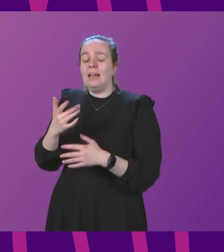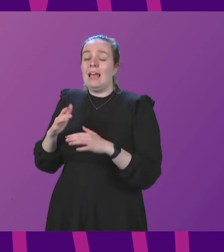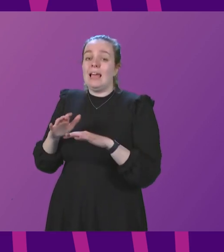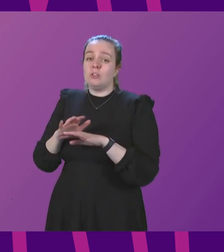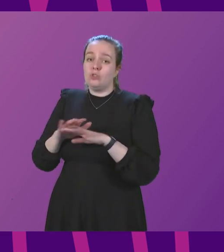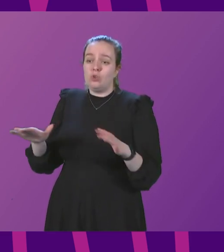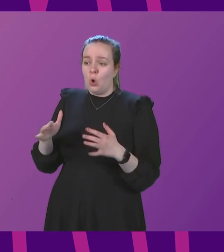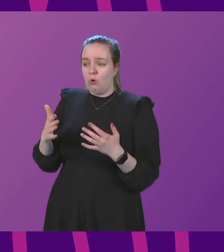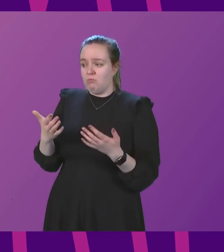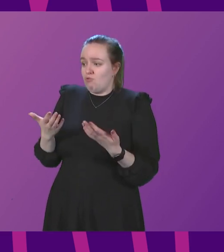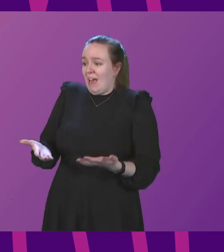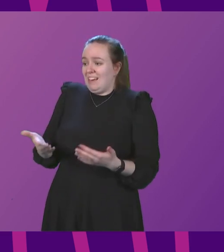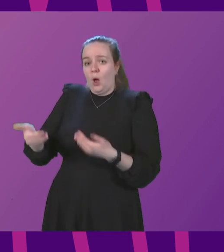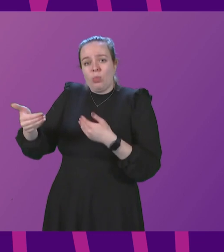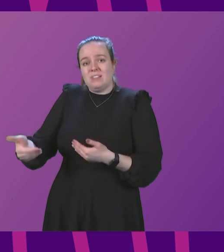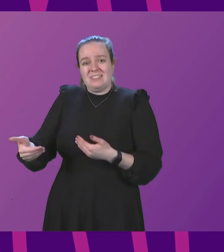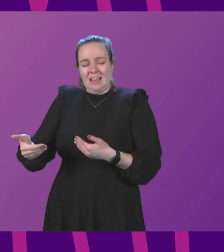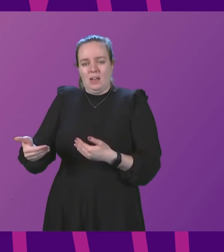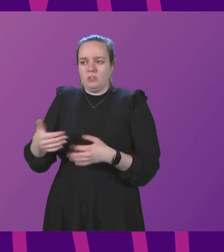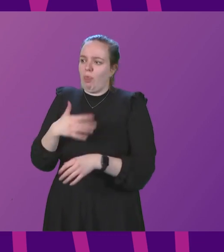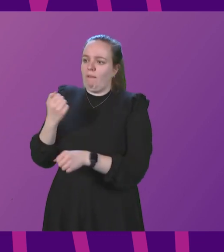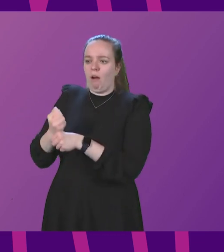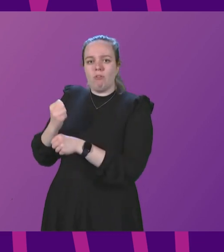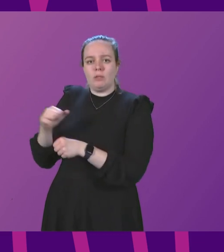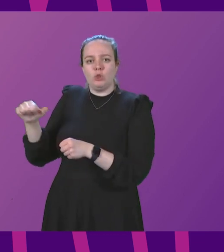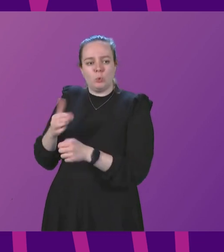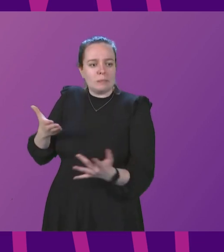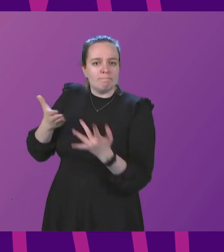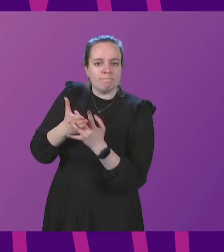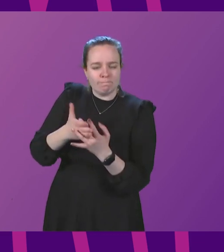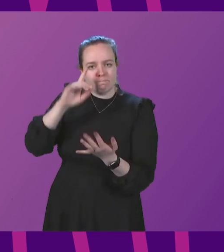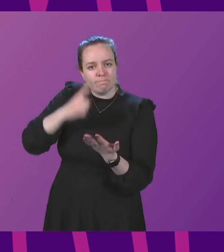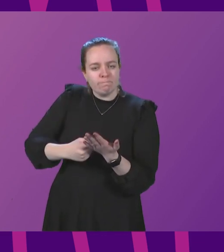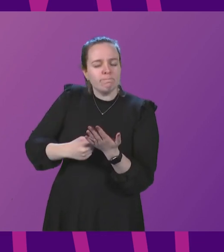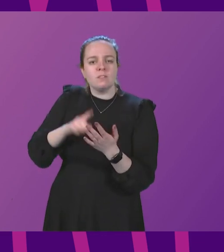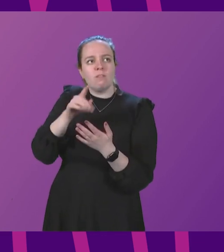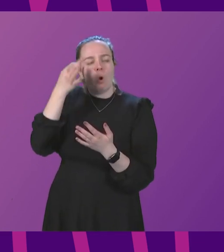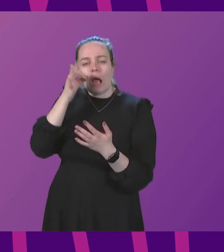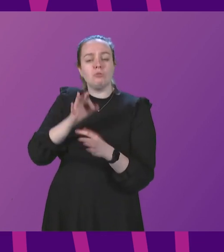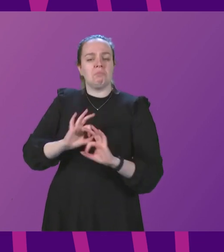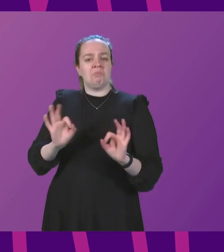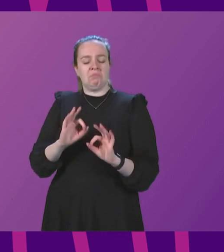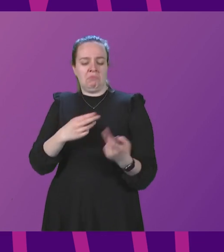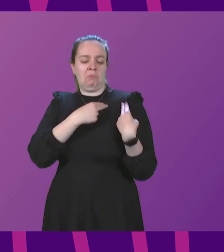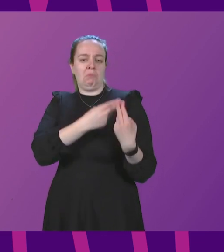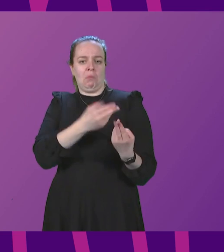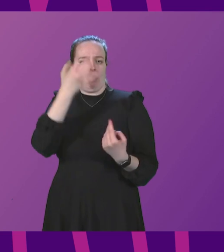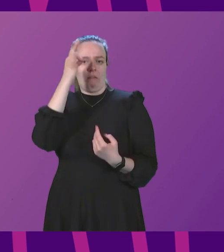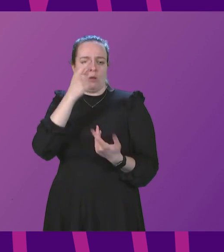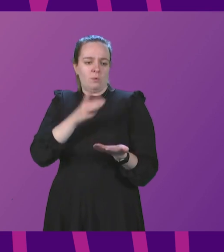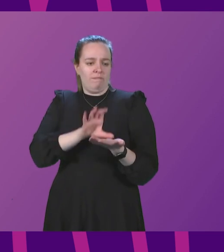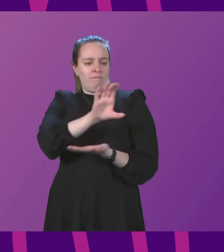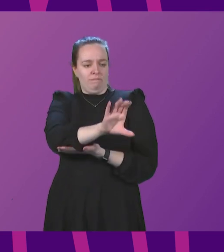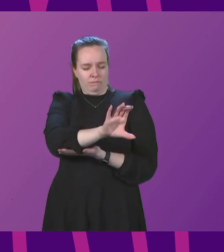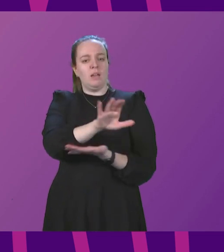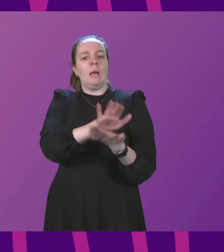given the stage we're at for the government to step in and make those decisions for councils we have given councils the balance of funding